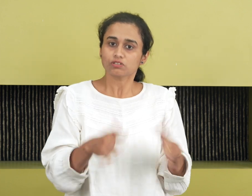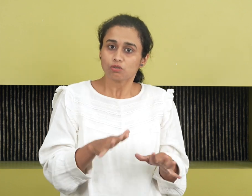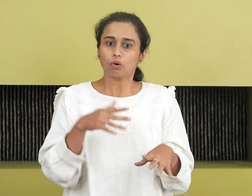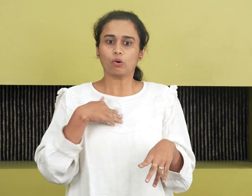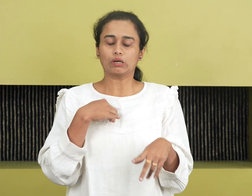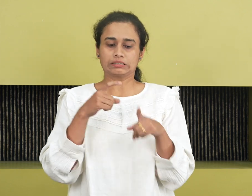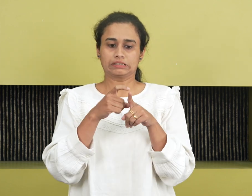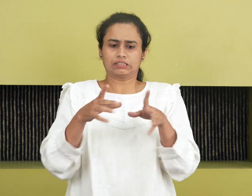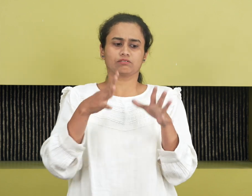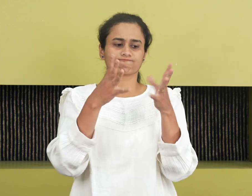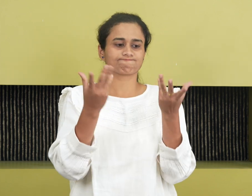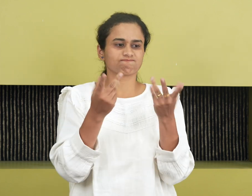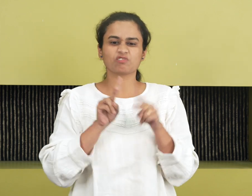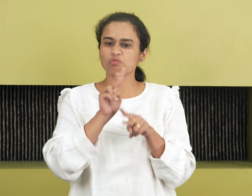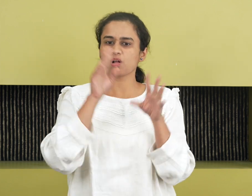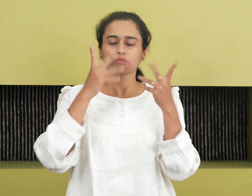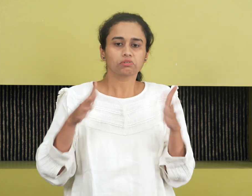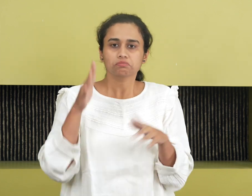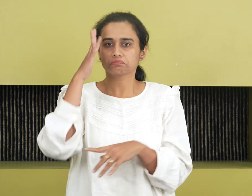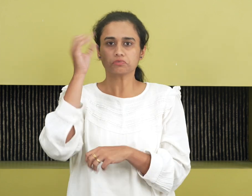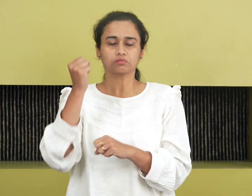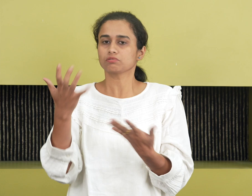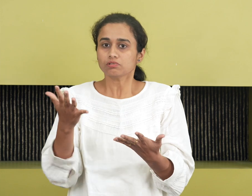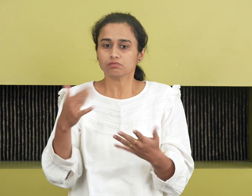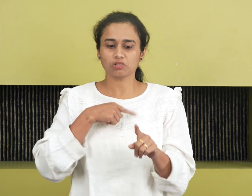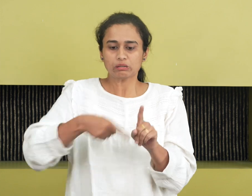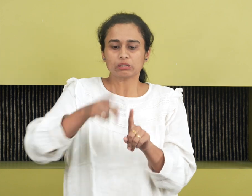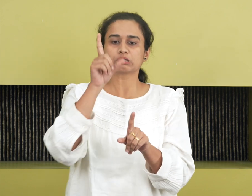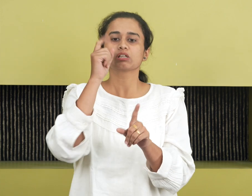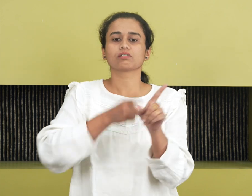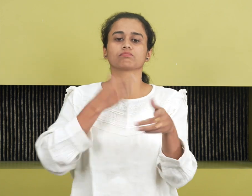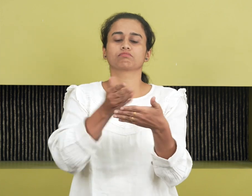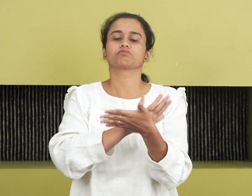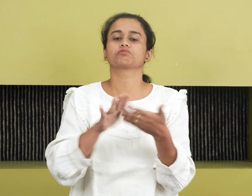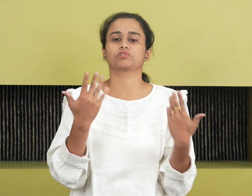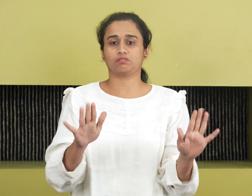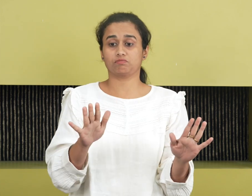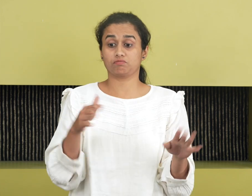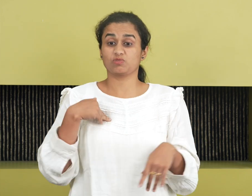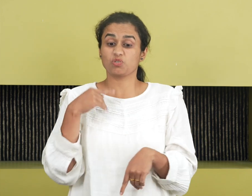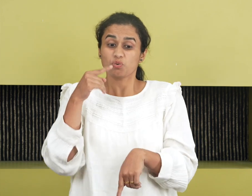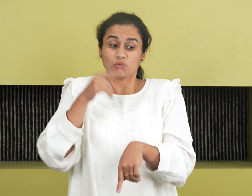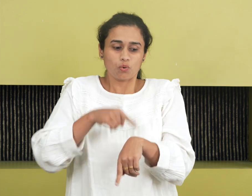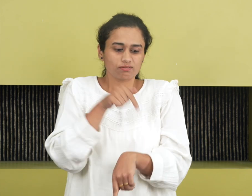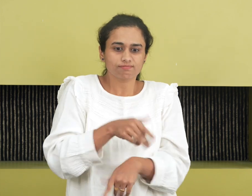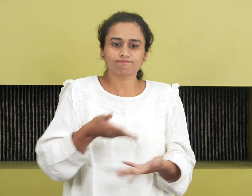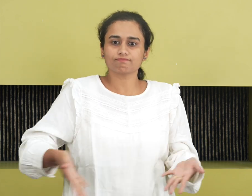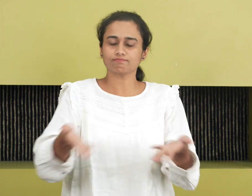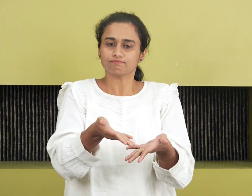by the end of this century. Not at a time when at least one